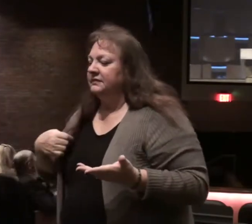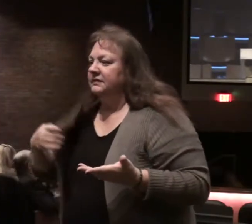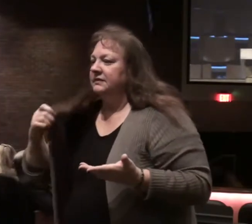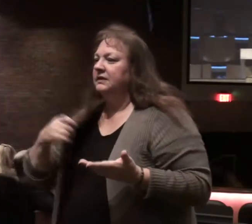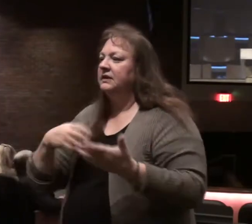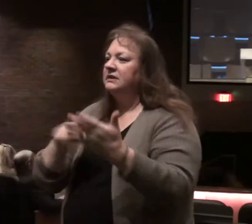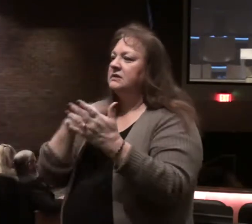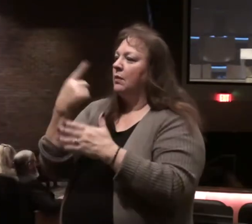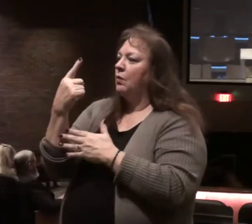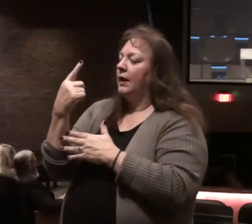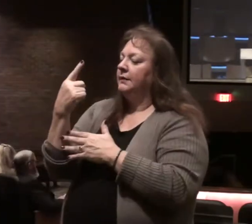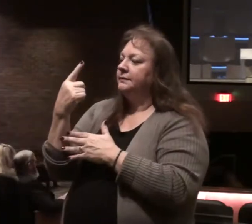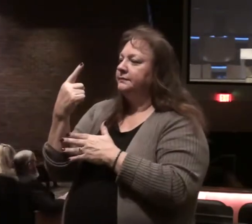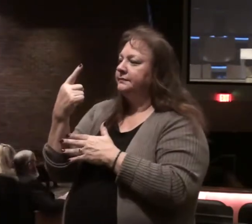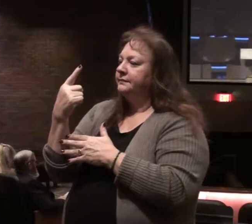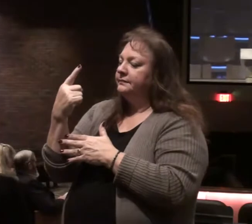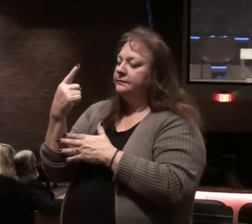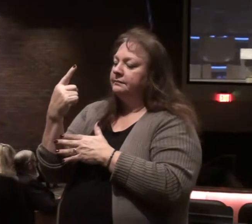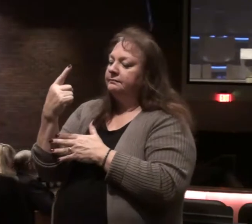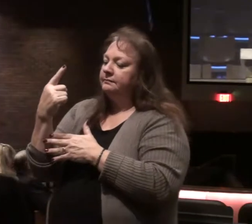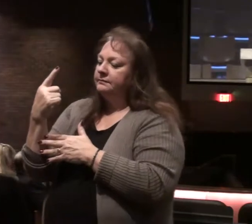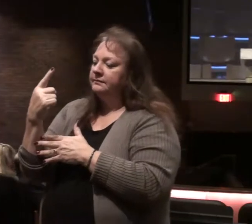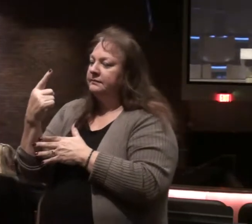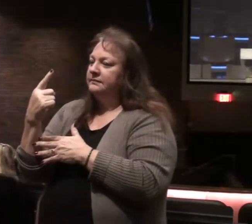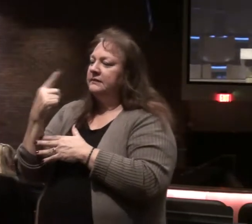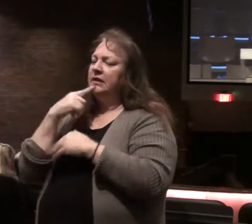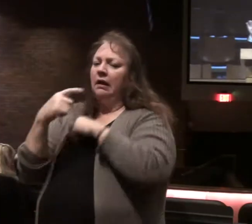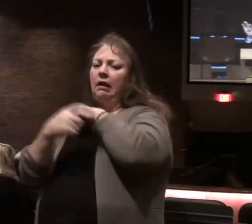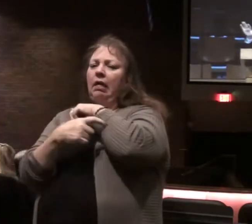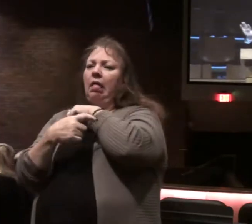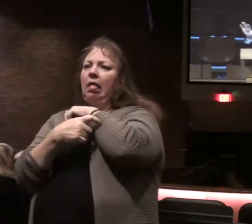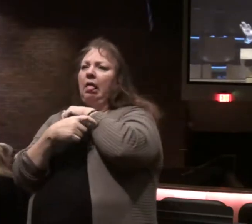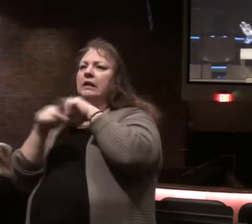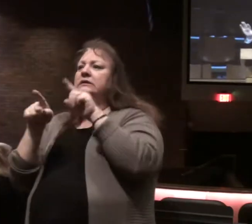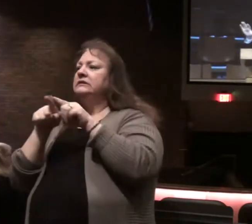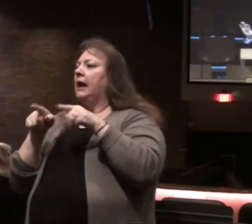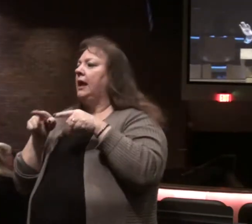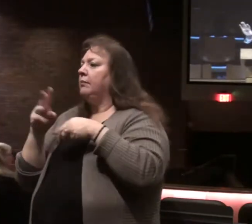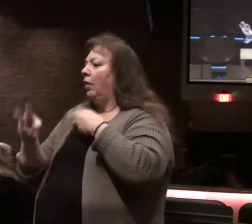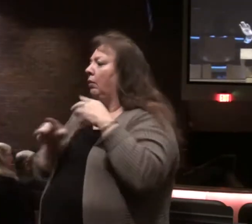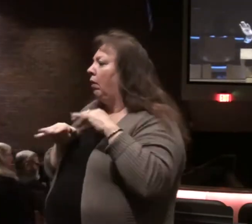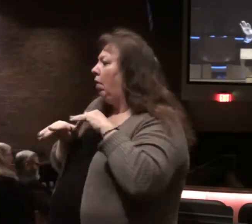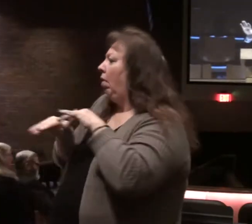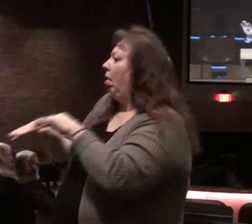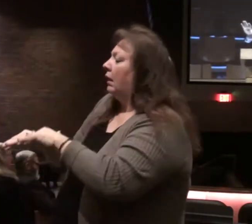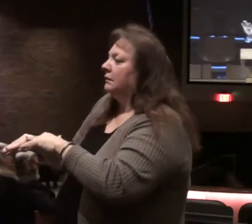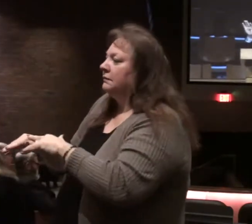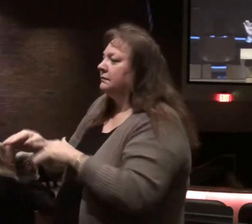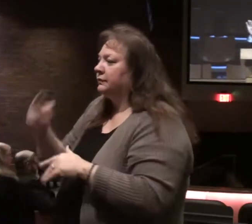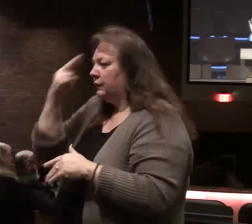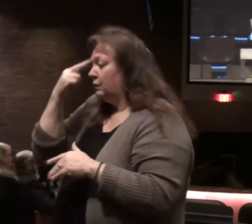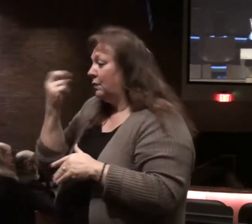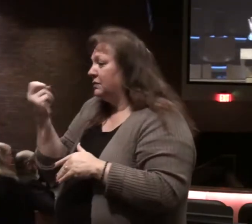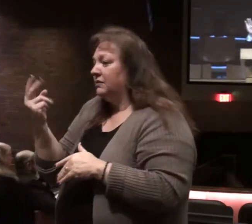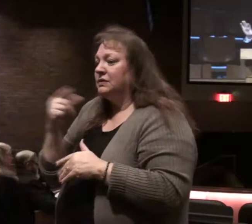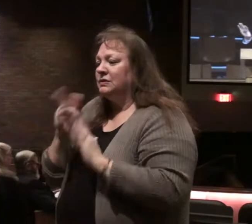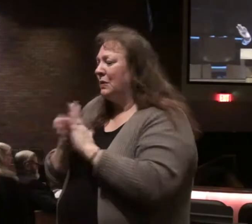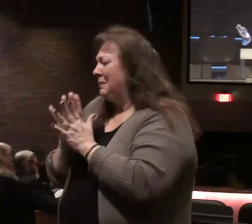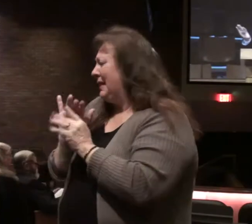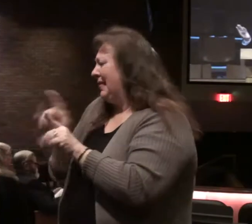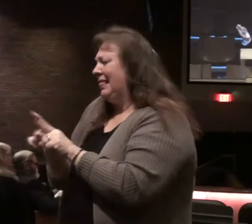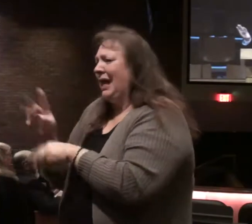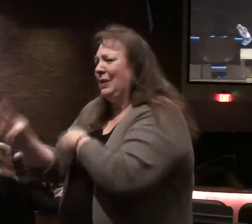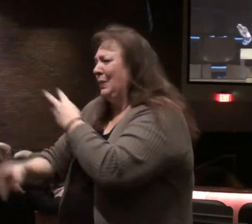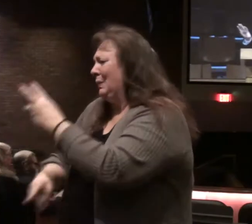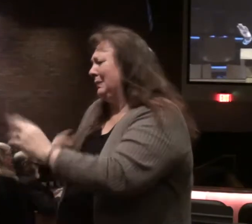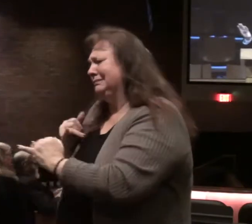message of Psalm 1 for us is don't be tempted to go the way of the world as Romans would quote what's it don't be conformed to